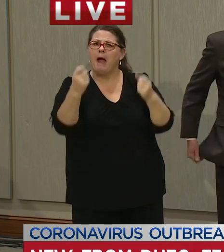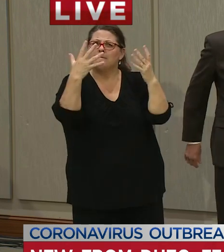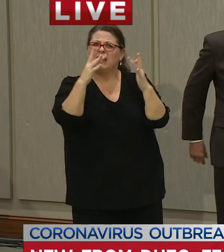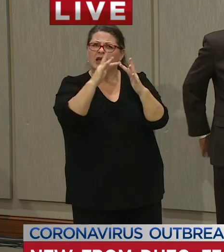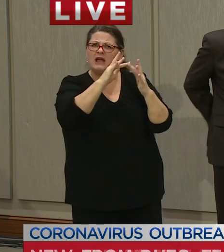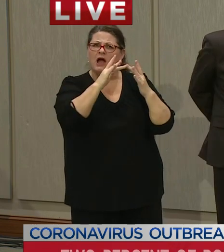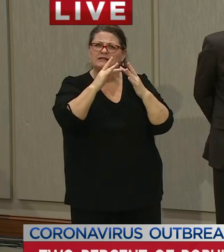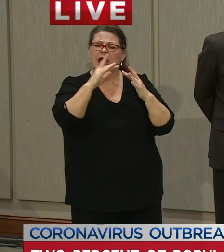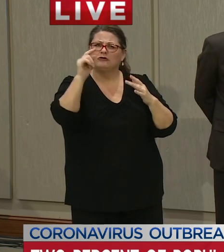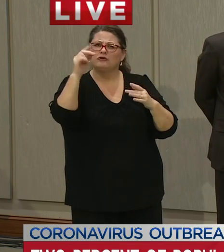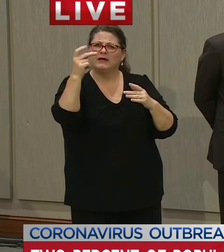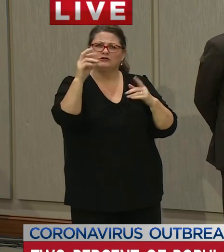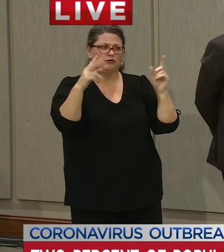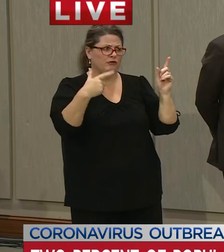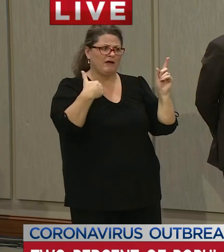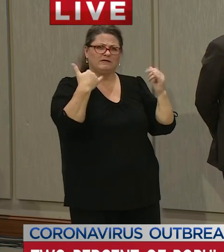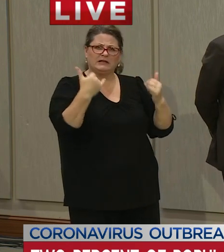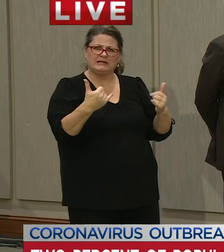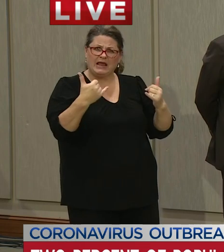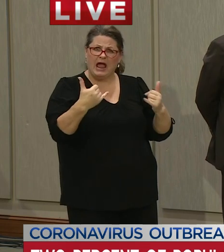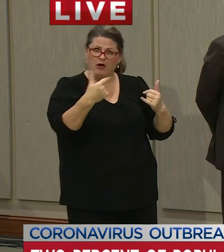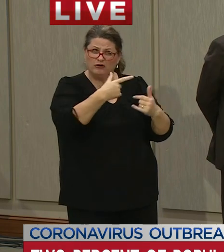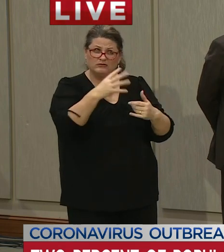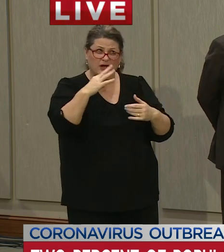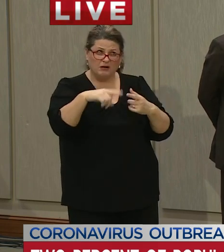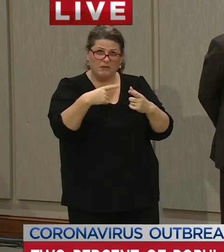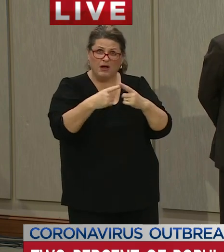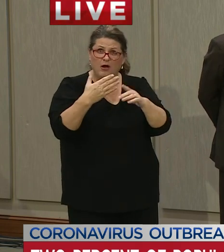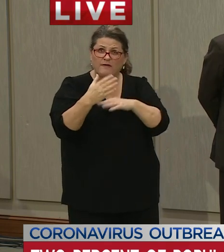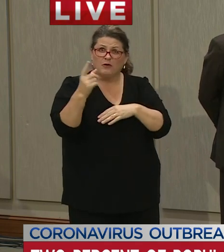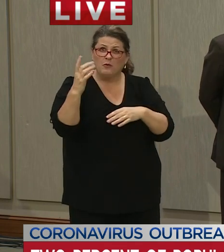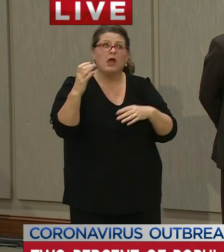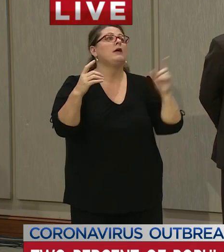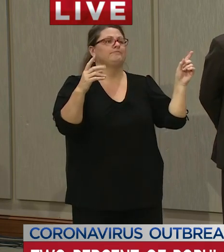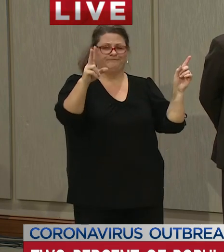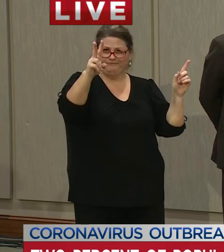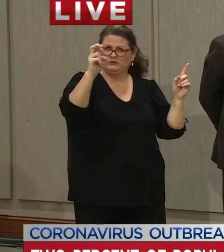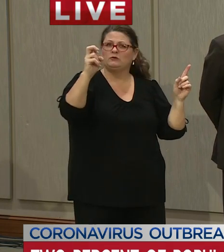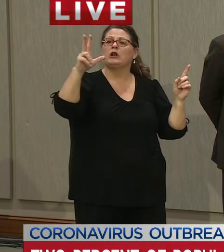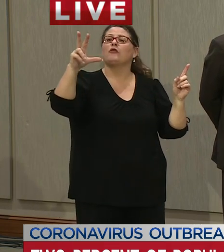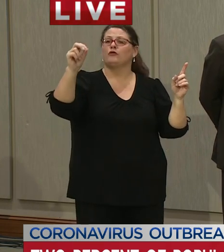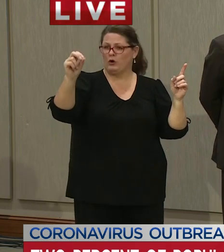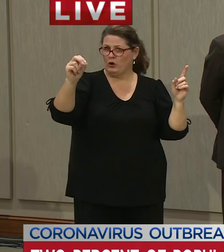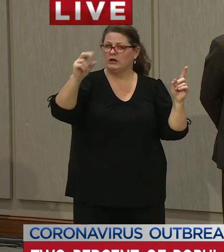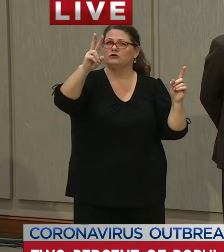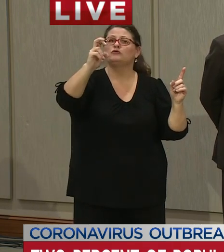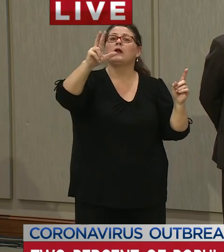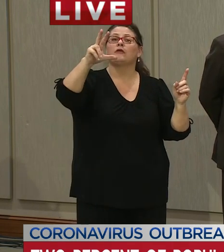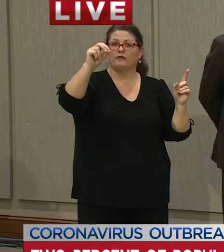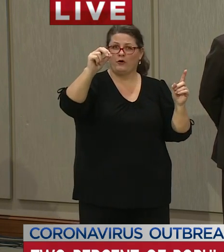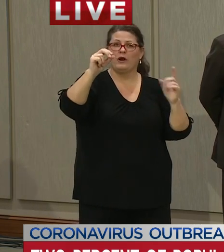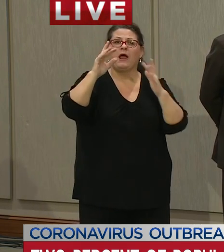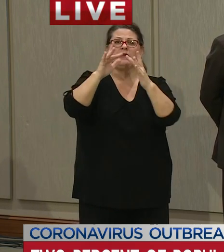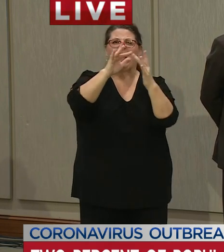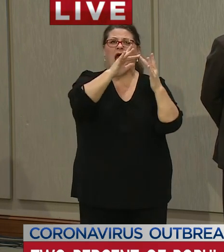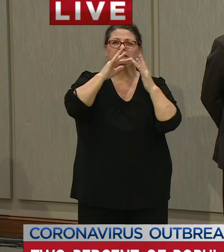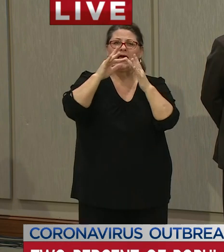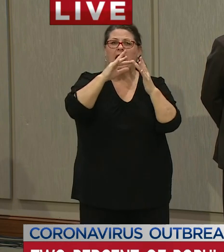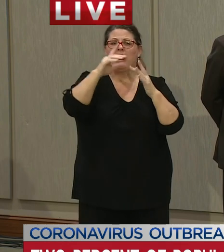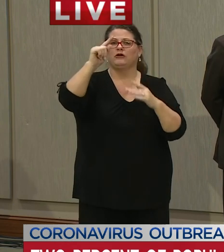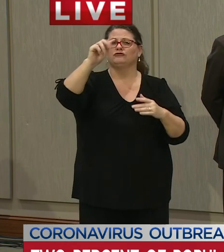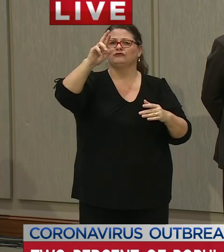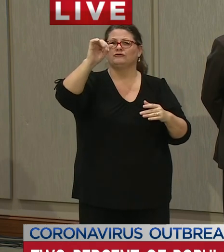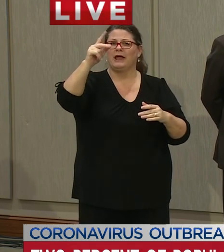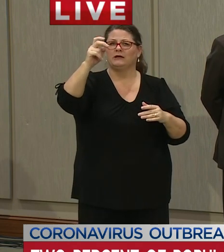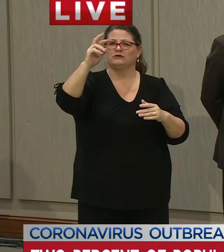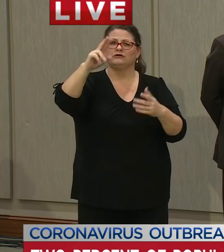need i know you said an army how many are we talking hundreds or yeah so we have 230 contact tracers currently which is 100 more than